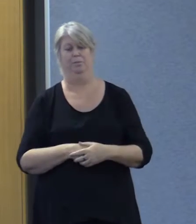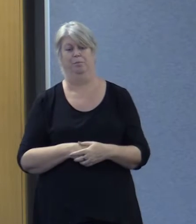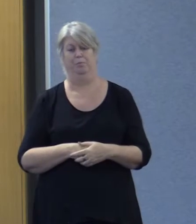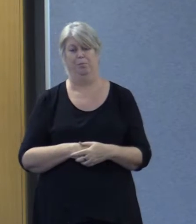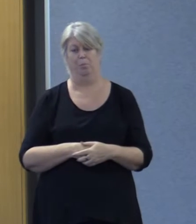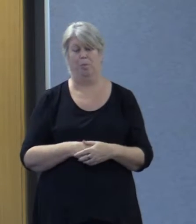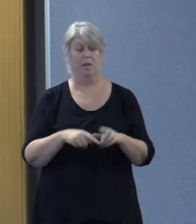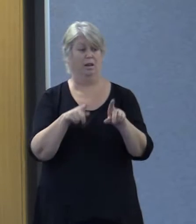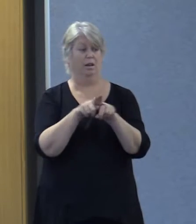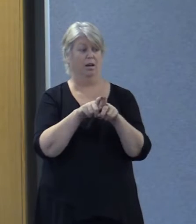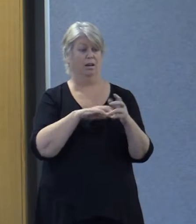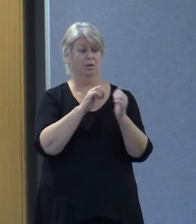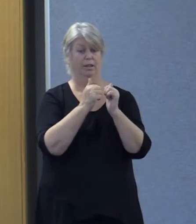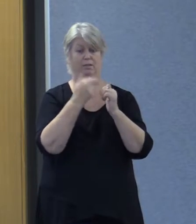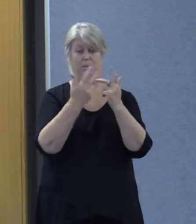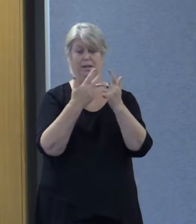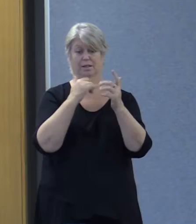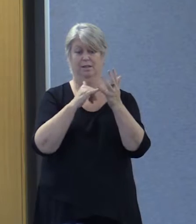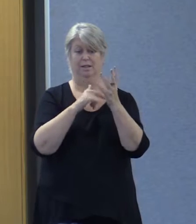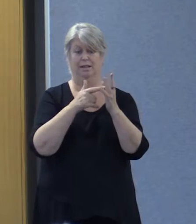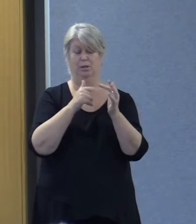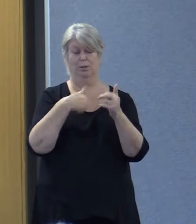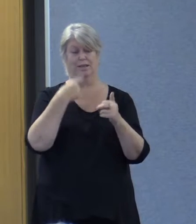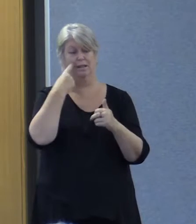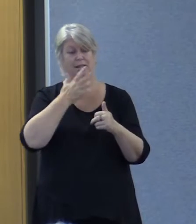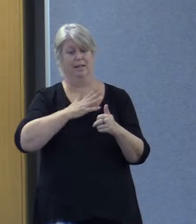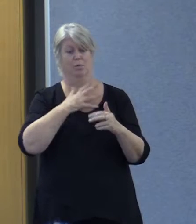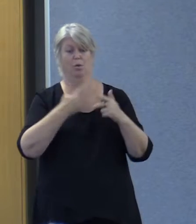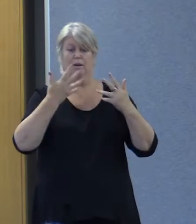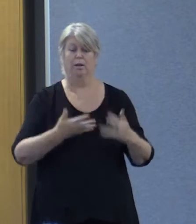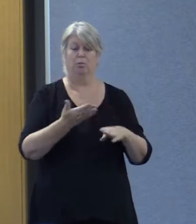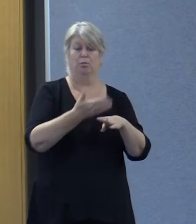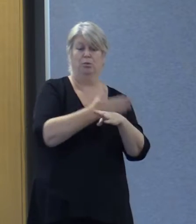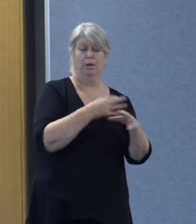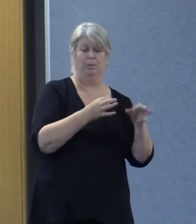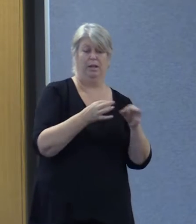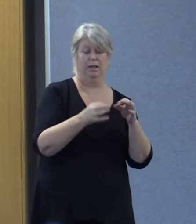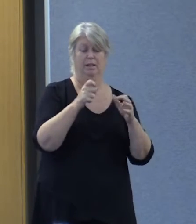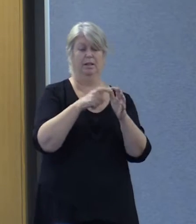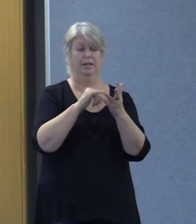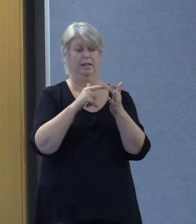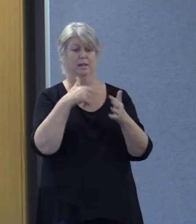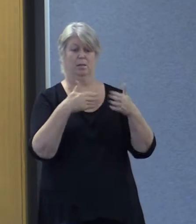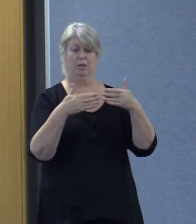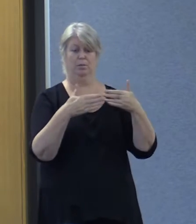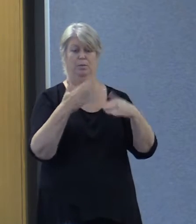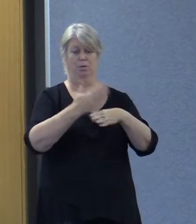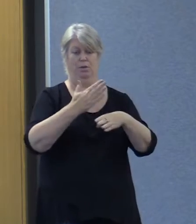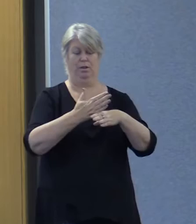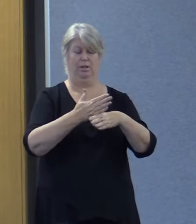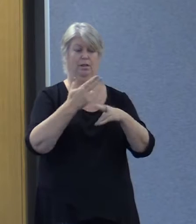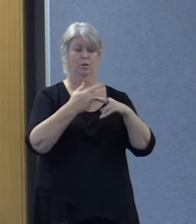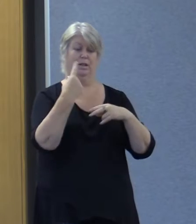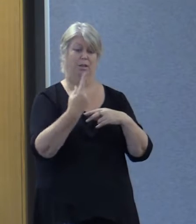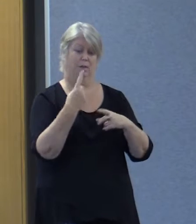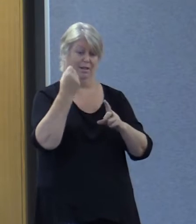Like our colleagues from interstate, we see a need for more intensive pre-planning case management support and independent